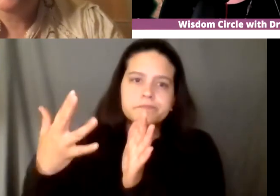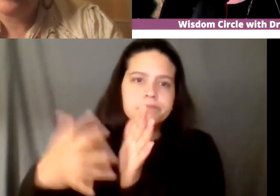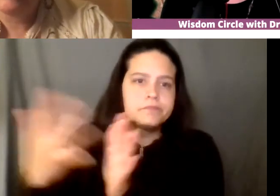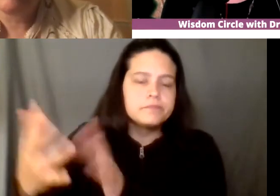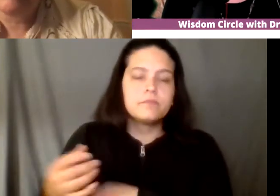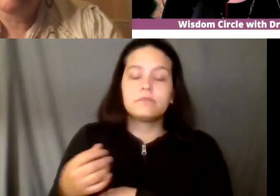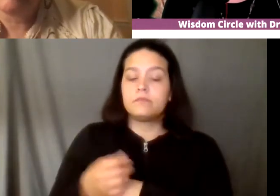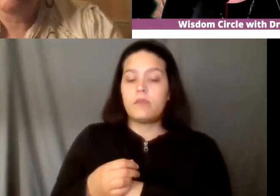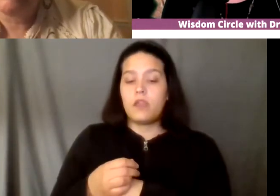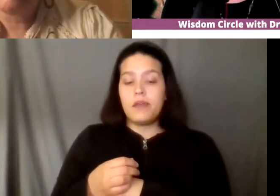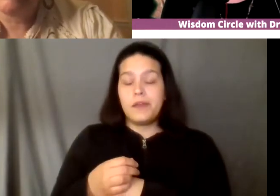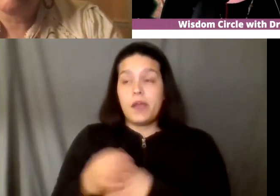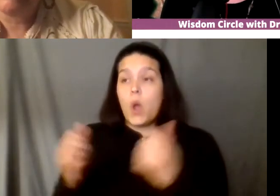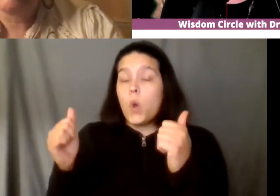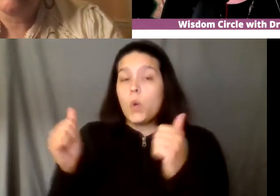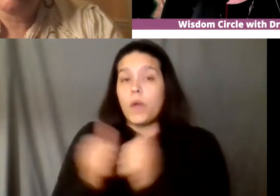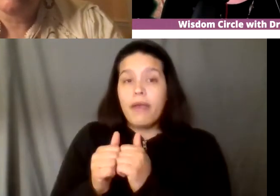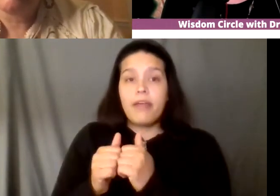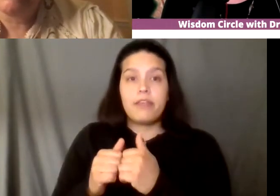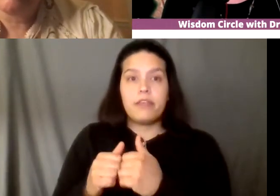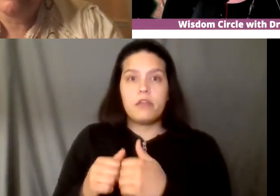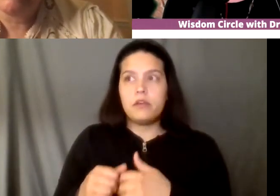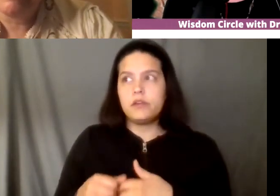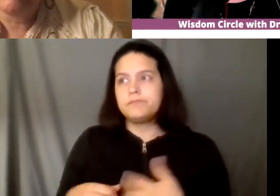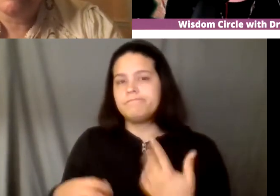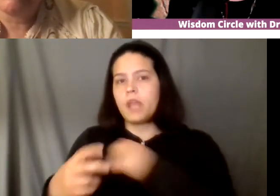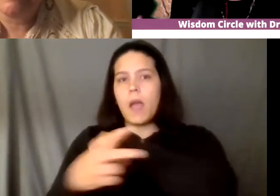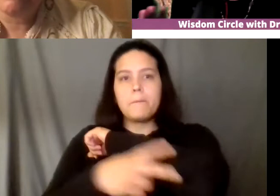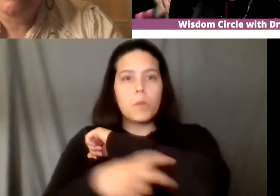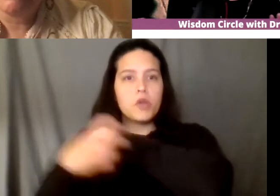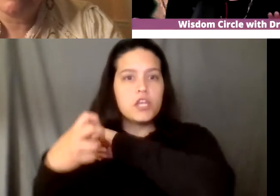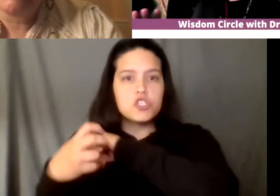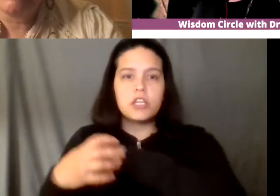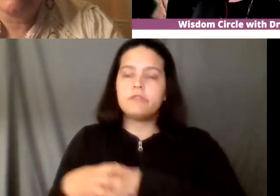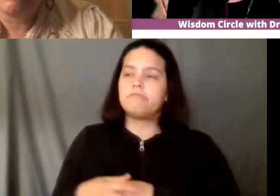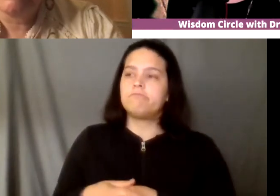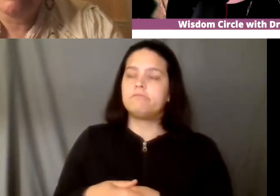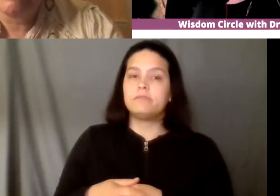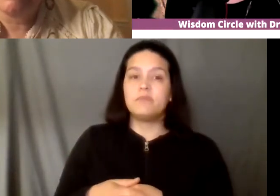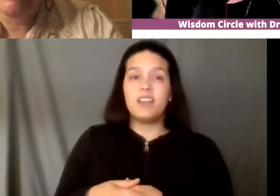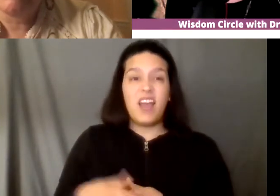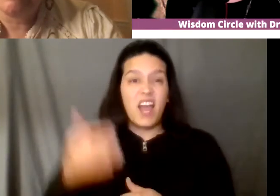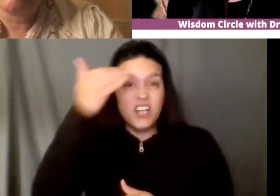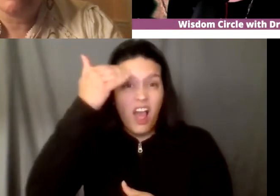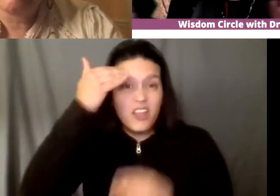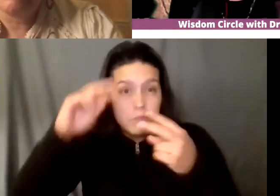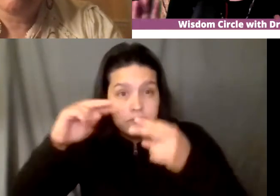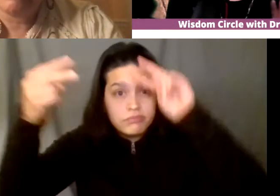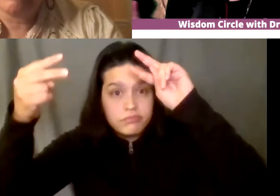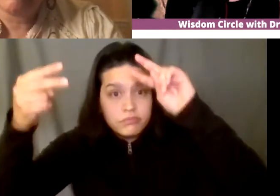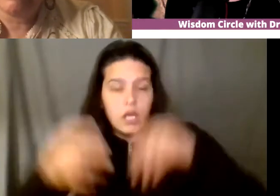and uh knowledge and stuff like that that i imagine you have to walk very delicately in such a way with